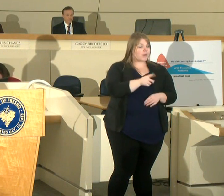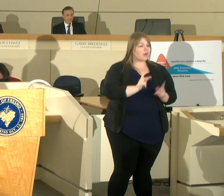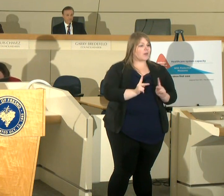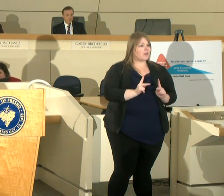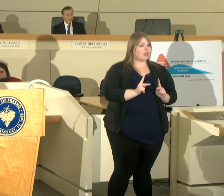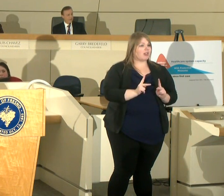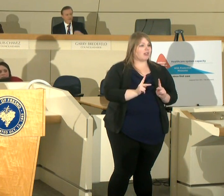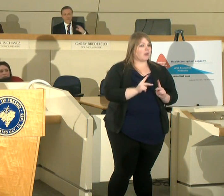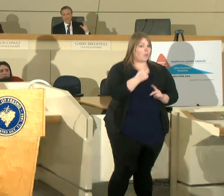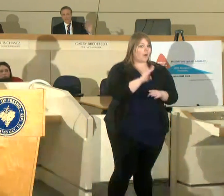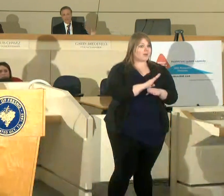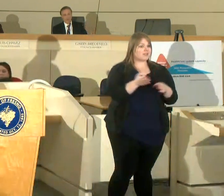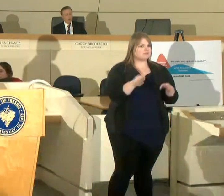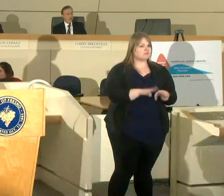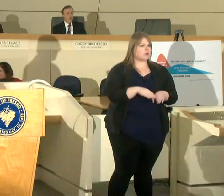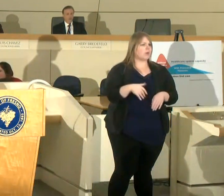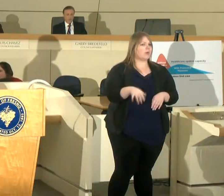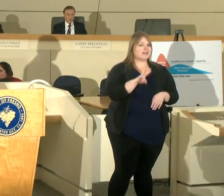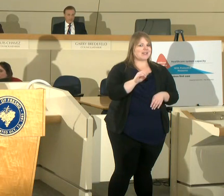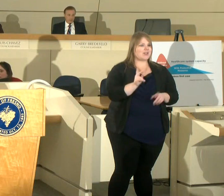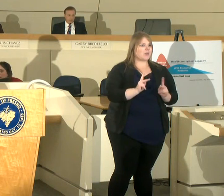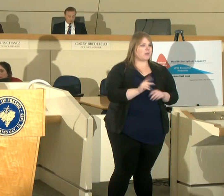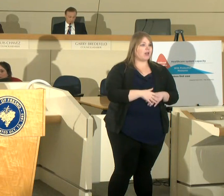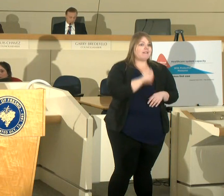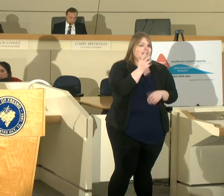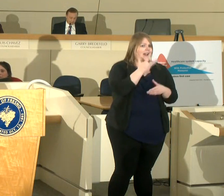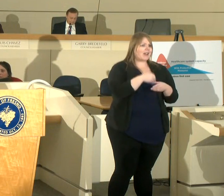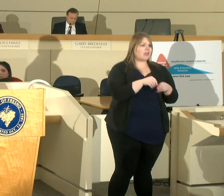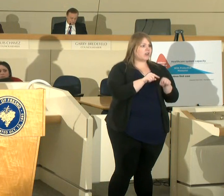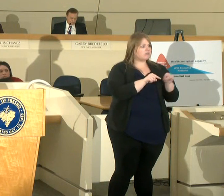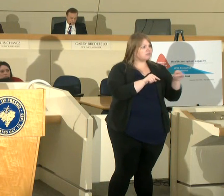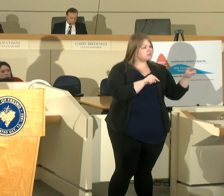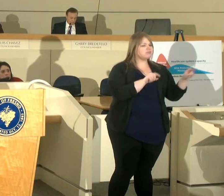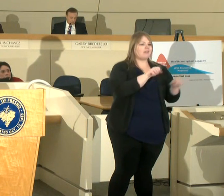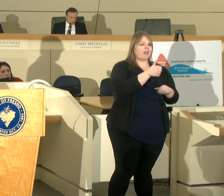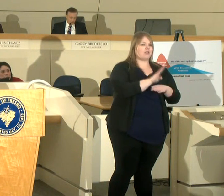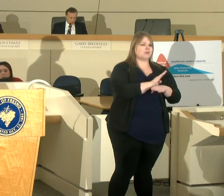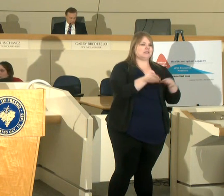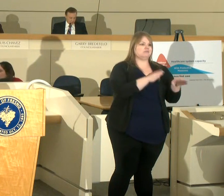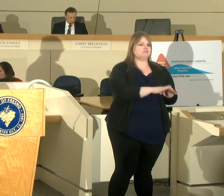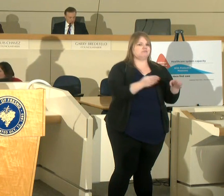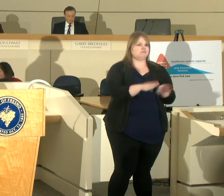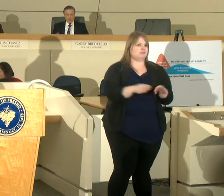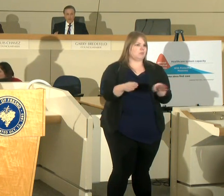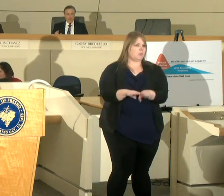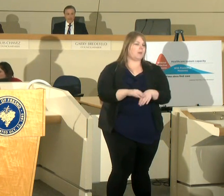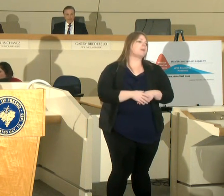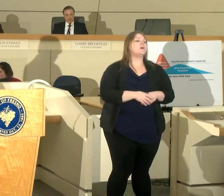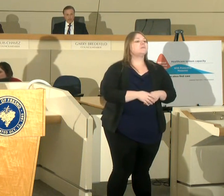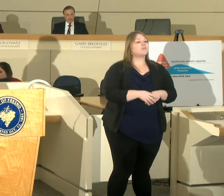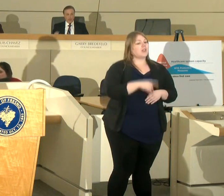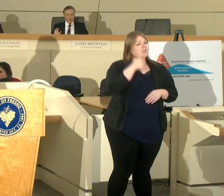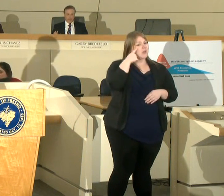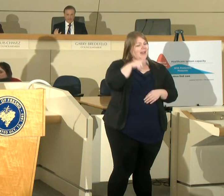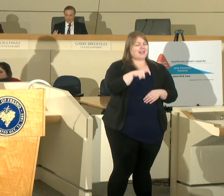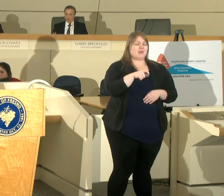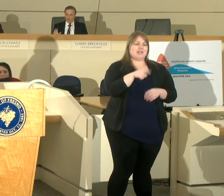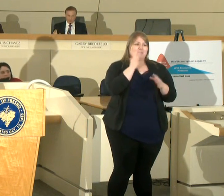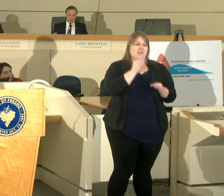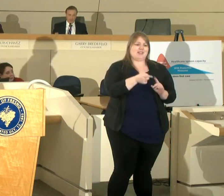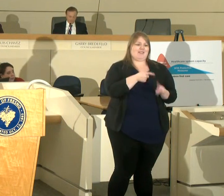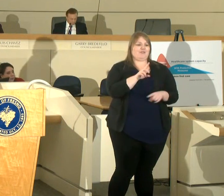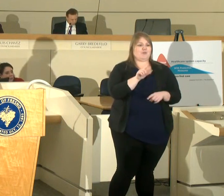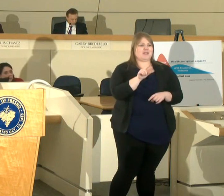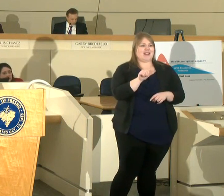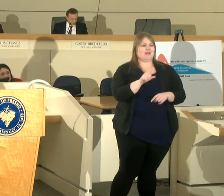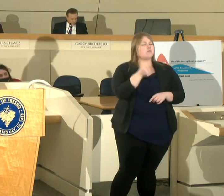and that's not including all the other businesses that we're shutting down so I think this ought to be driven by data if we look at the South